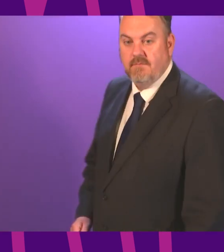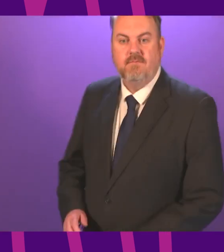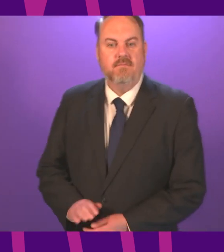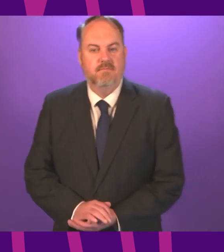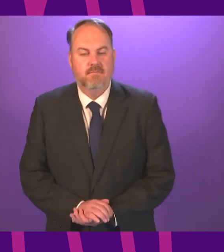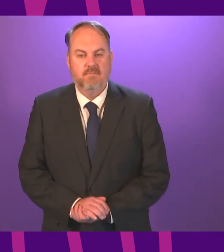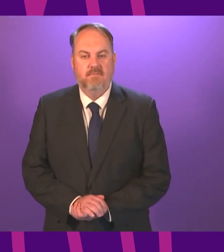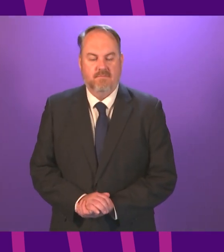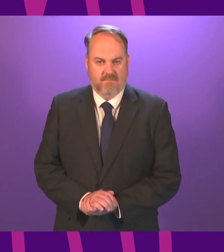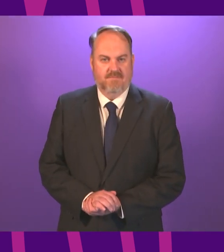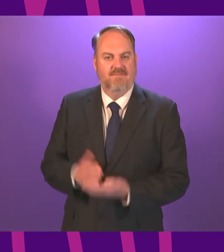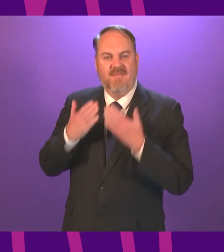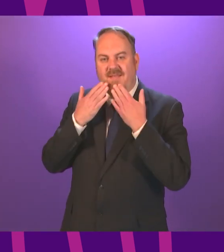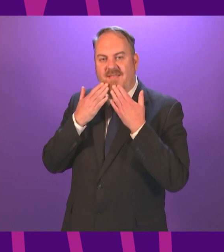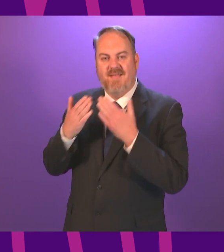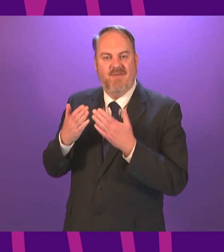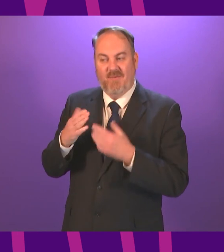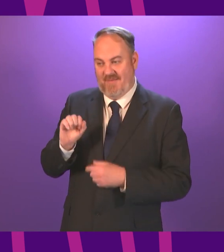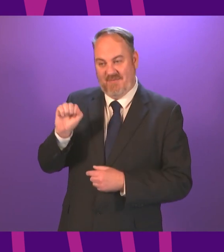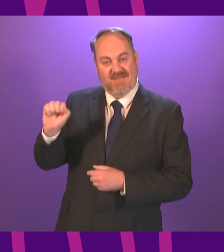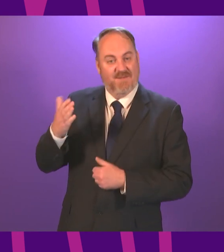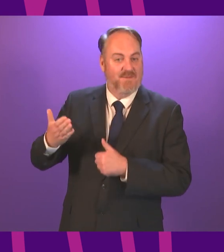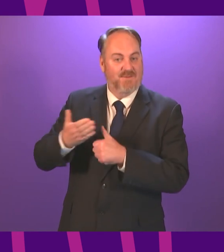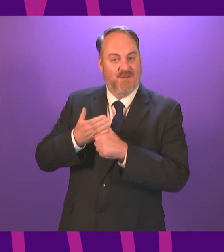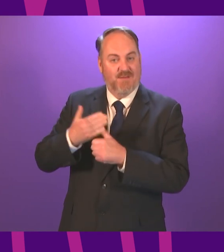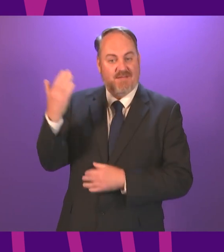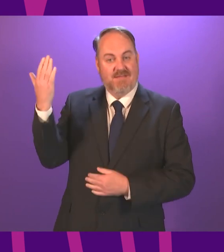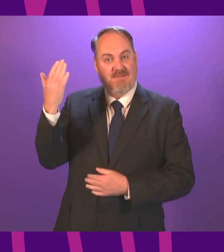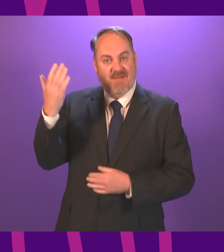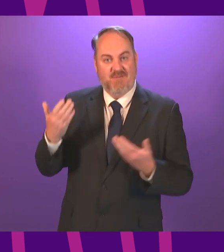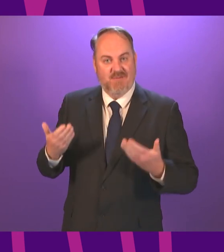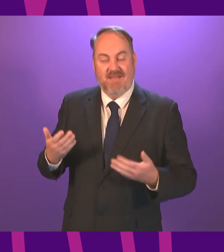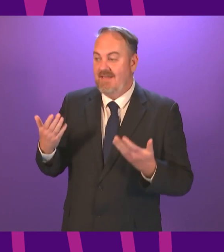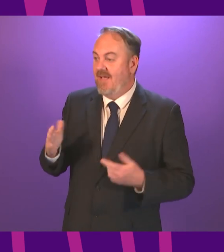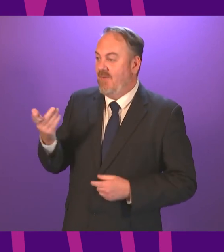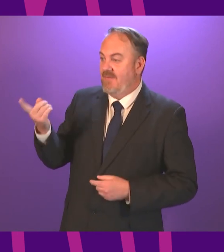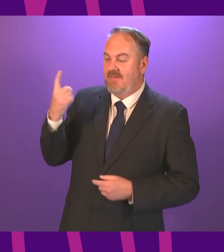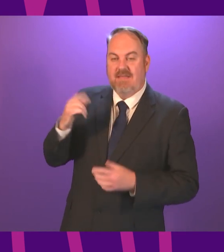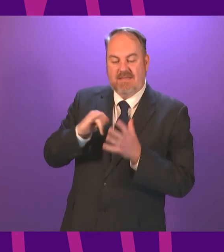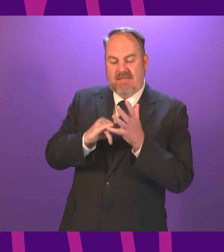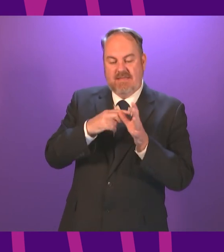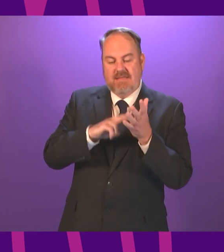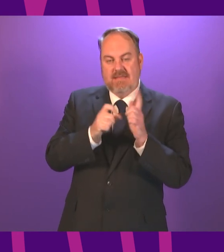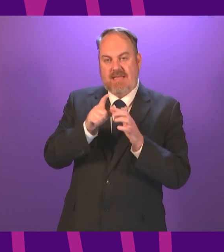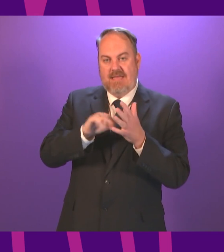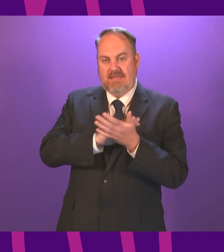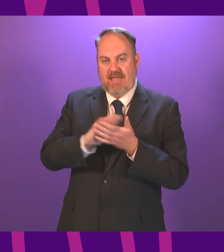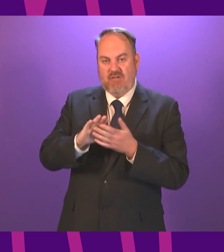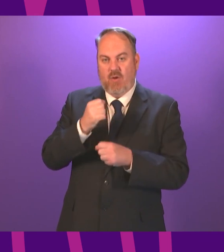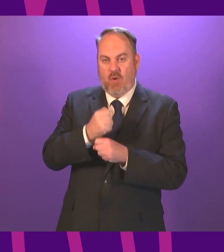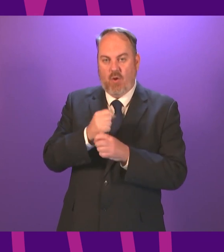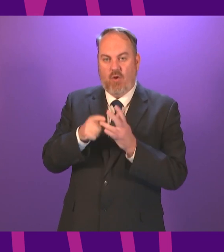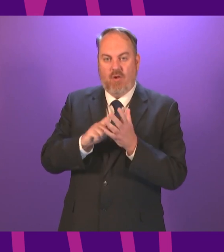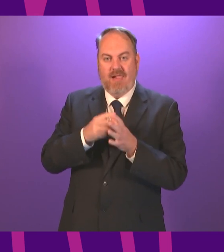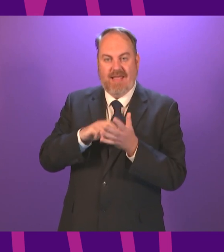thank you of course that was Mr MacLennan's first speech in this chamber I now call Sandesh Gulhani to be followed by John Mason